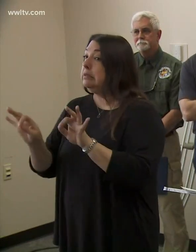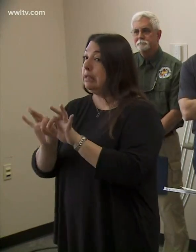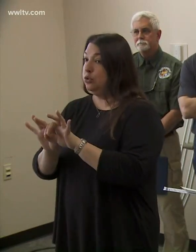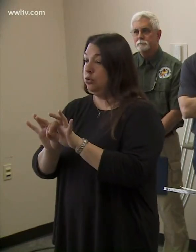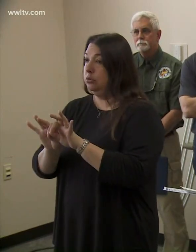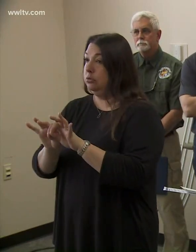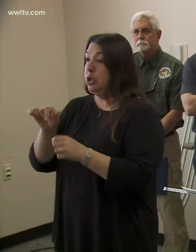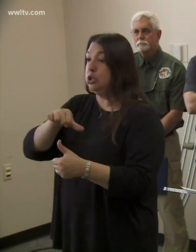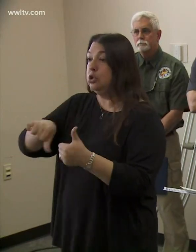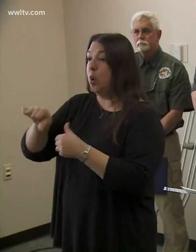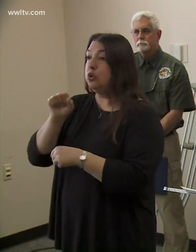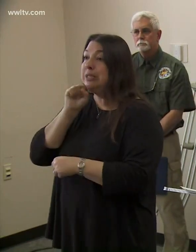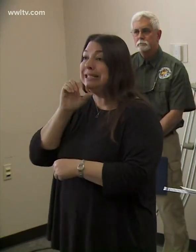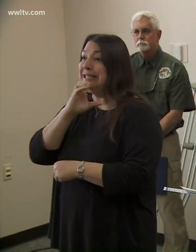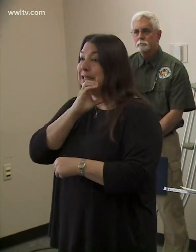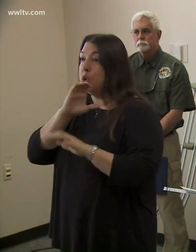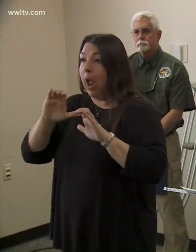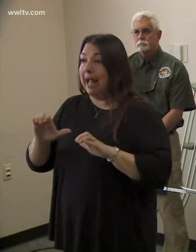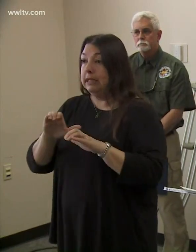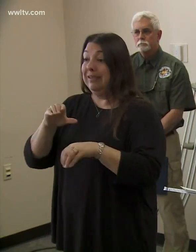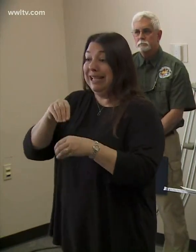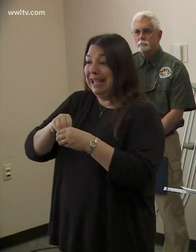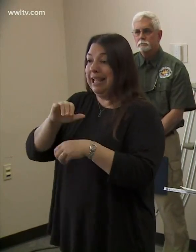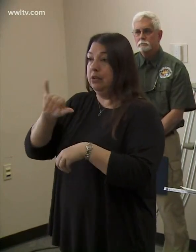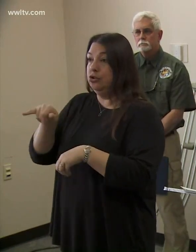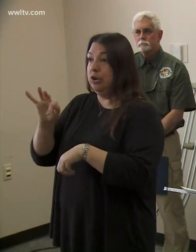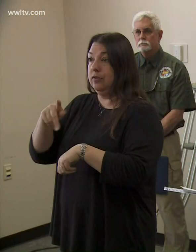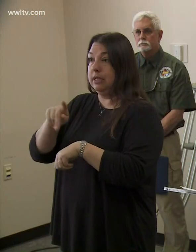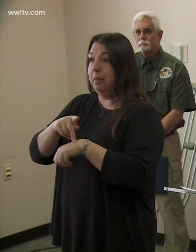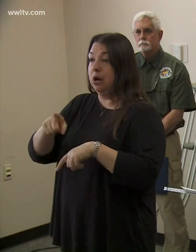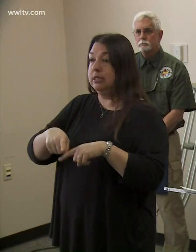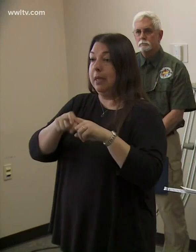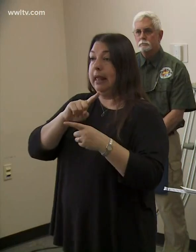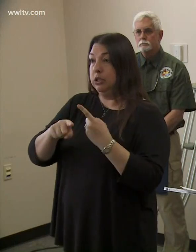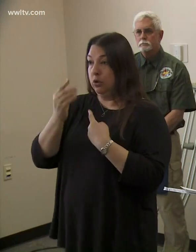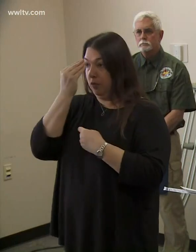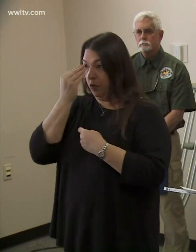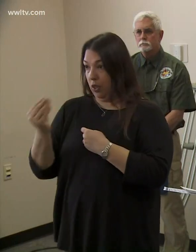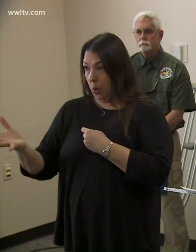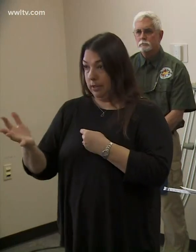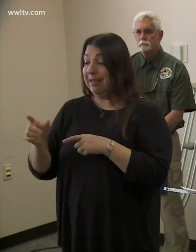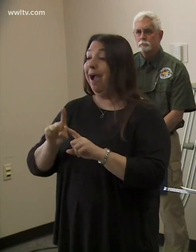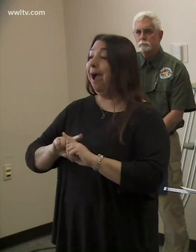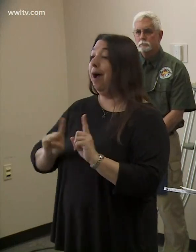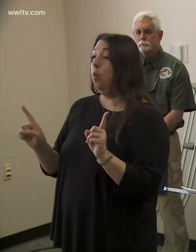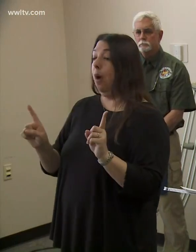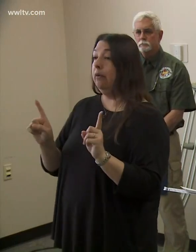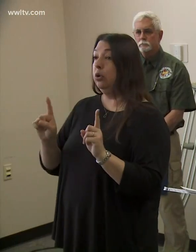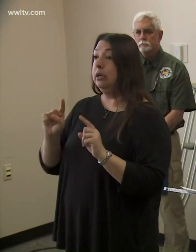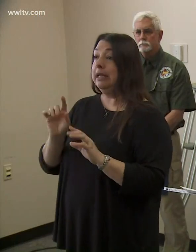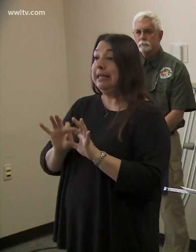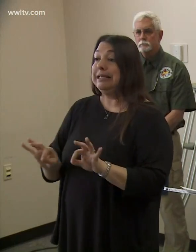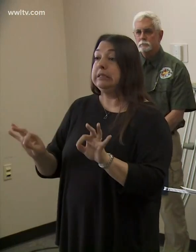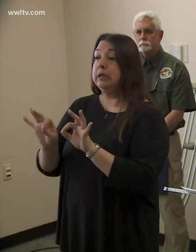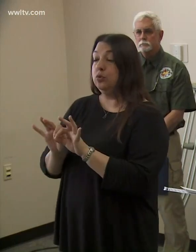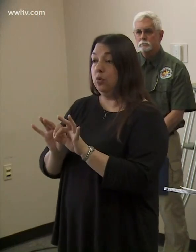and social senior activities in Jefferson Parish are suspended until further notice. However, the essential